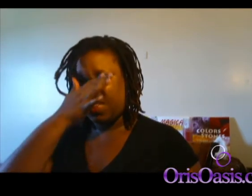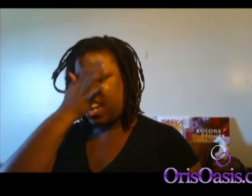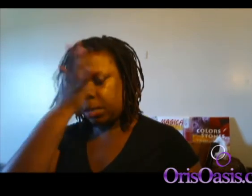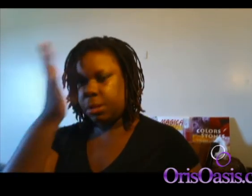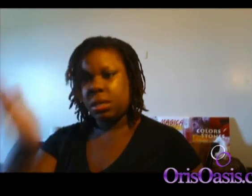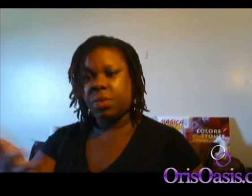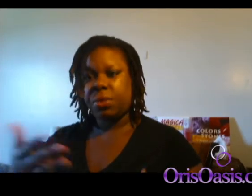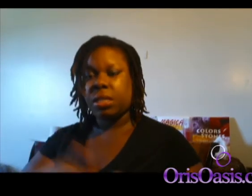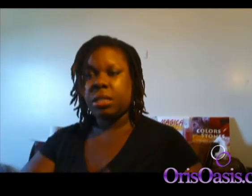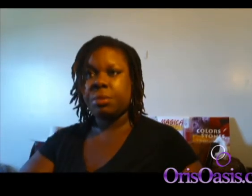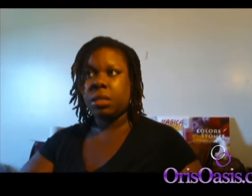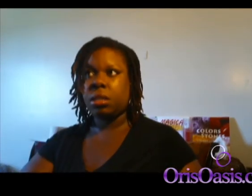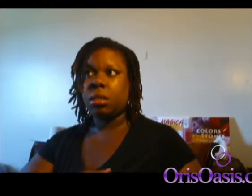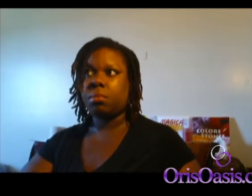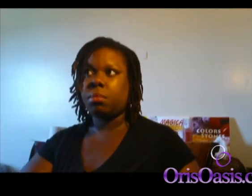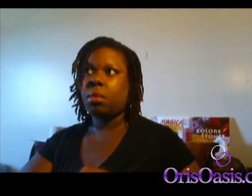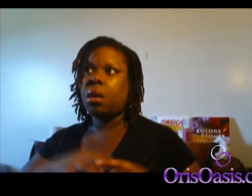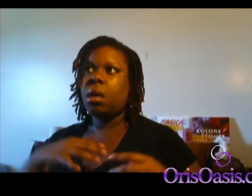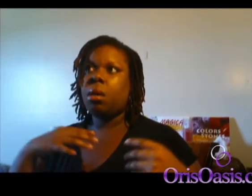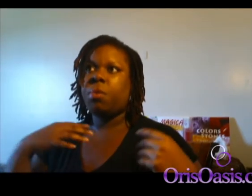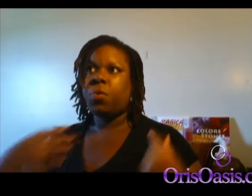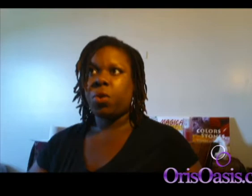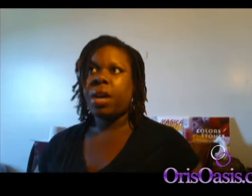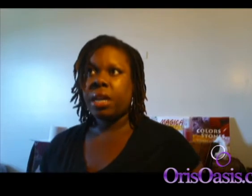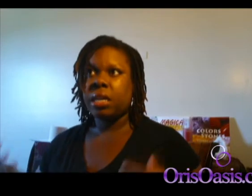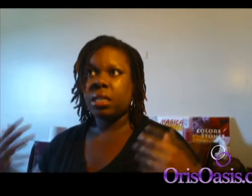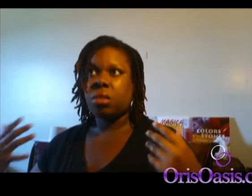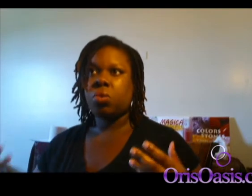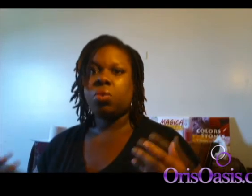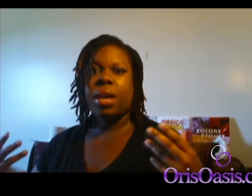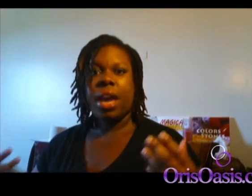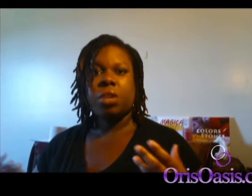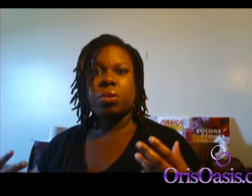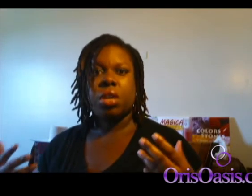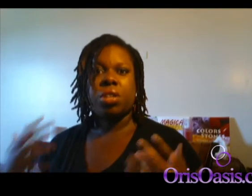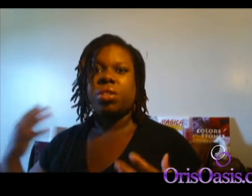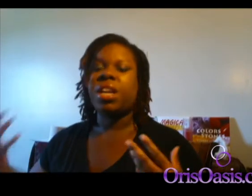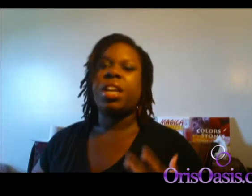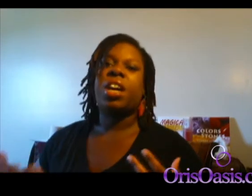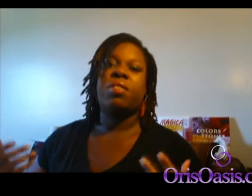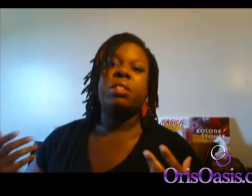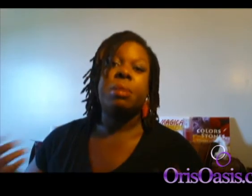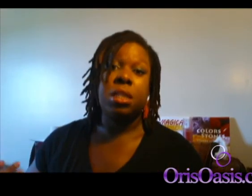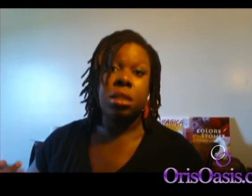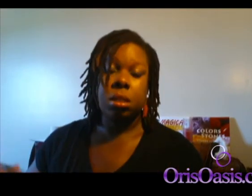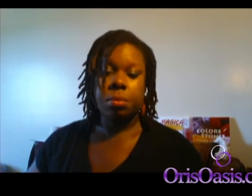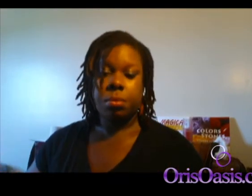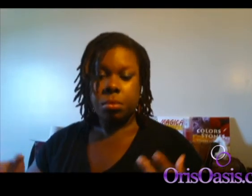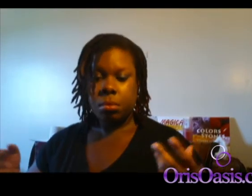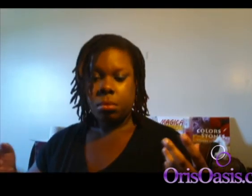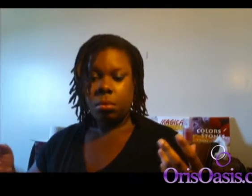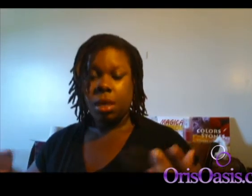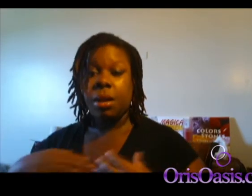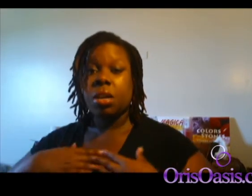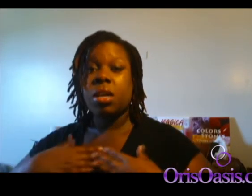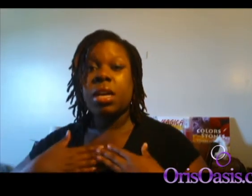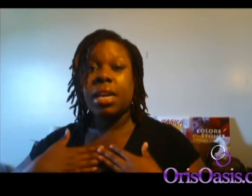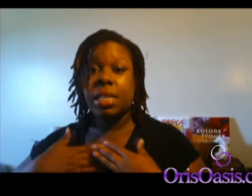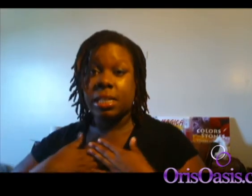ask you the difference in dimensions. Before I get into the actual understanding of dimensions, and again, this is my